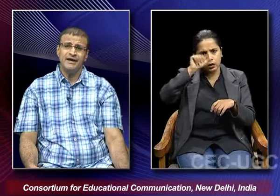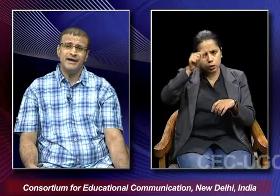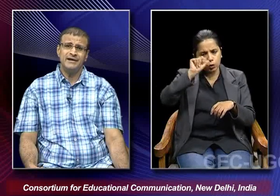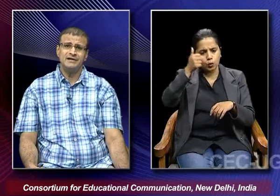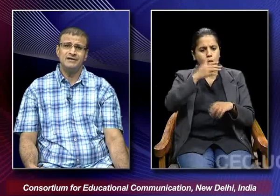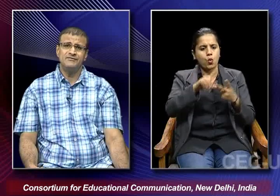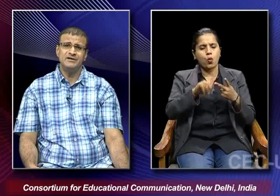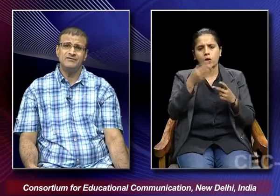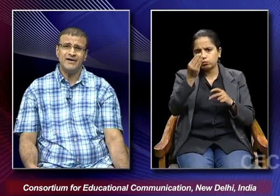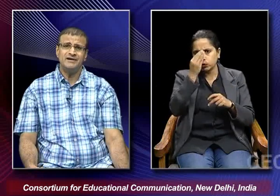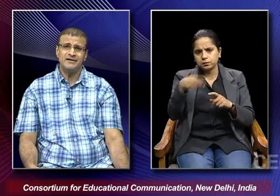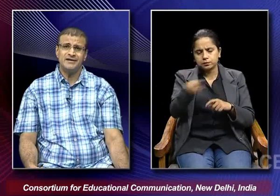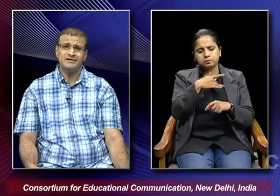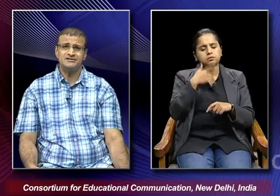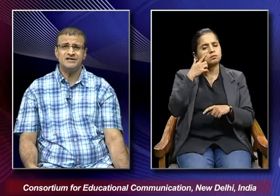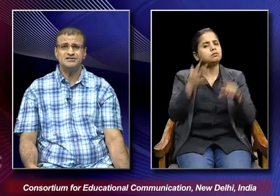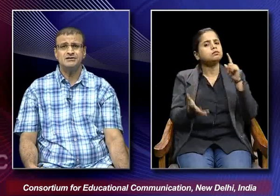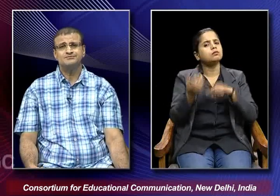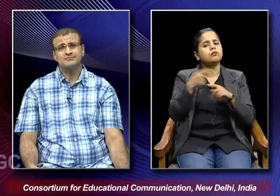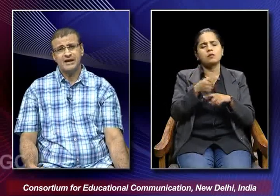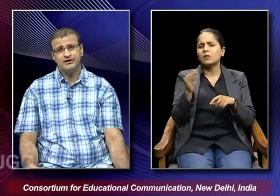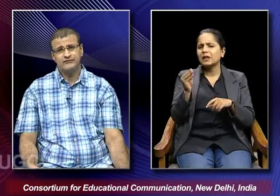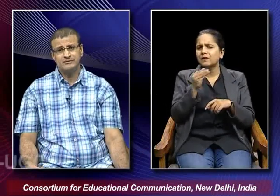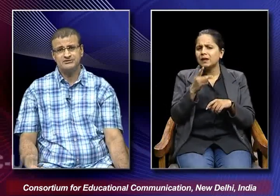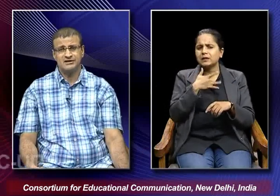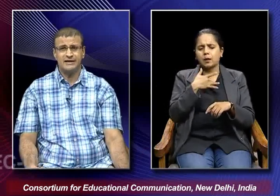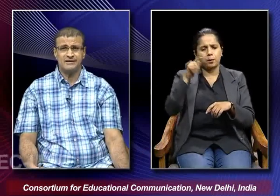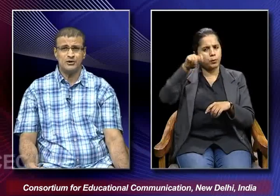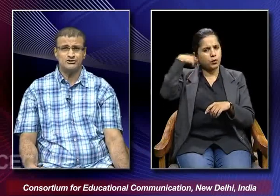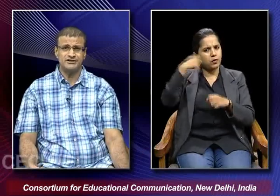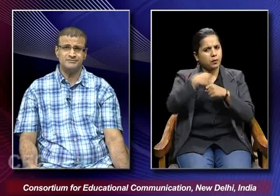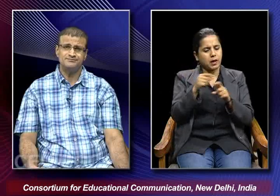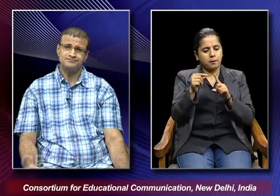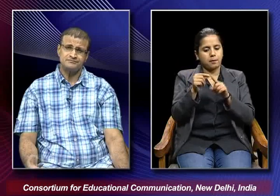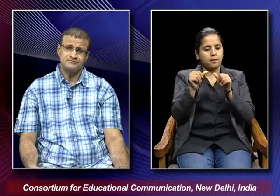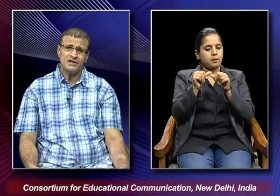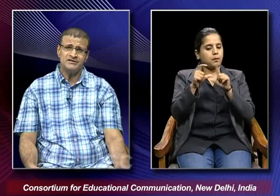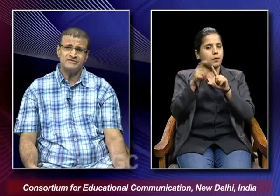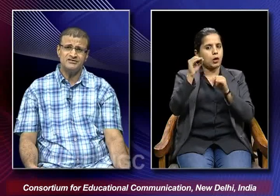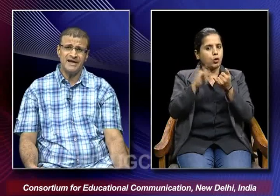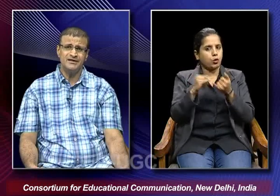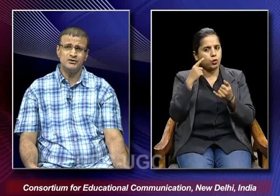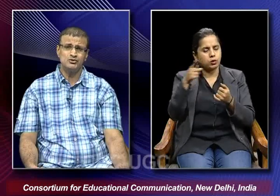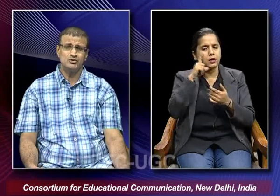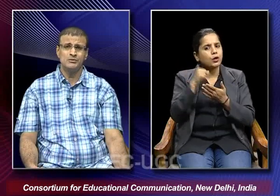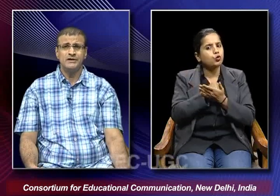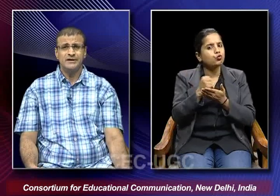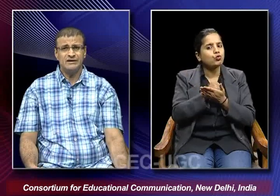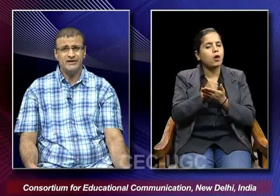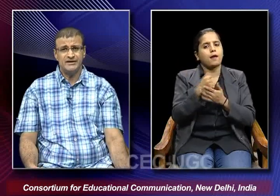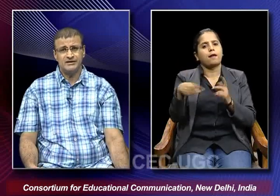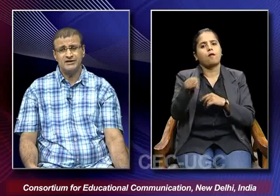and we find that such kind of films like podosi they were trying to